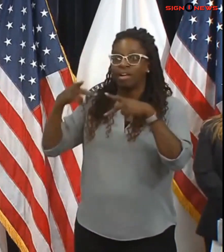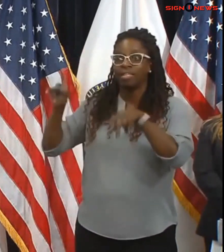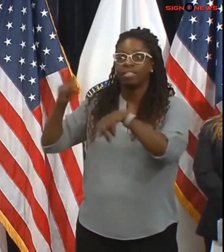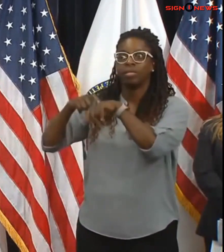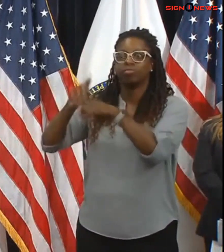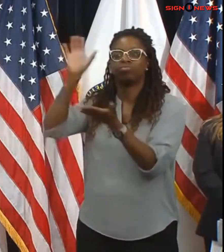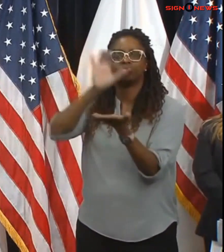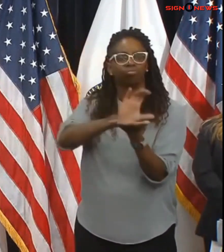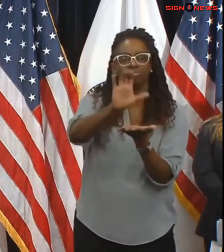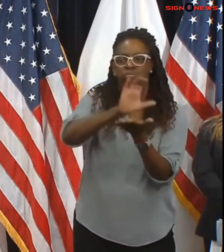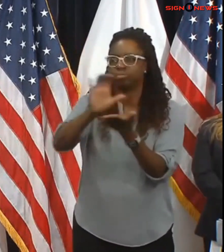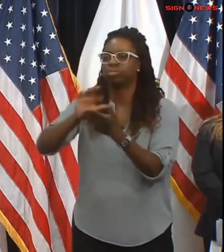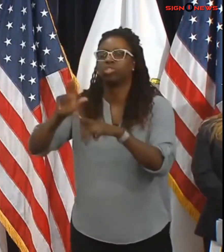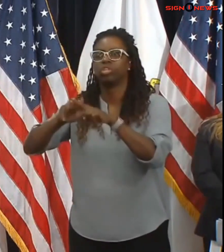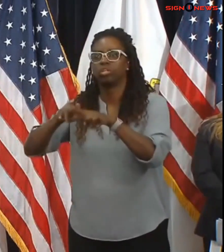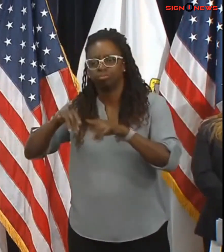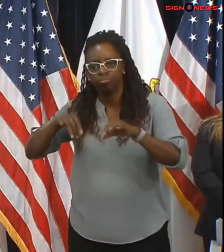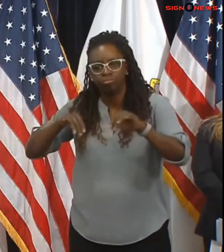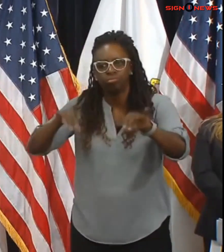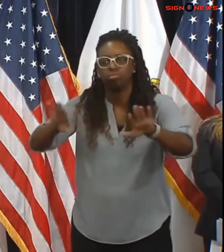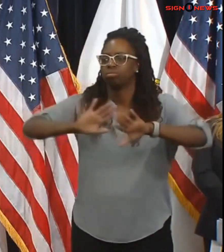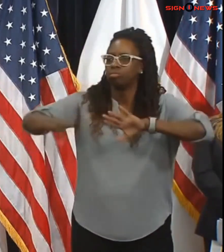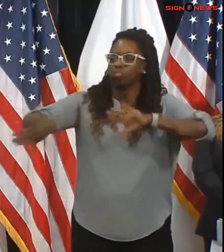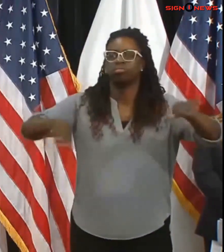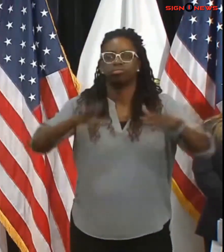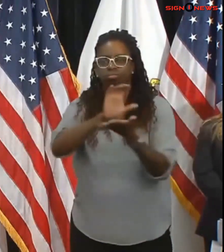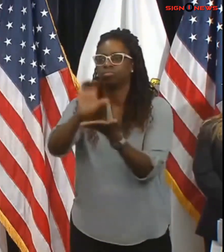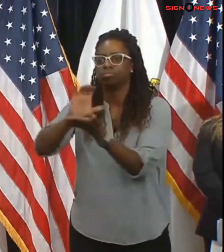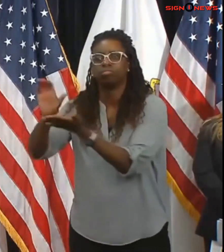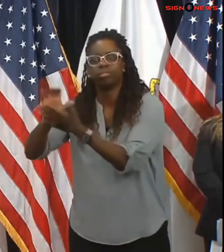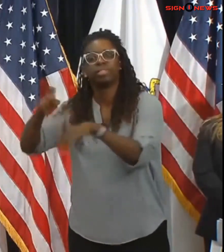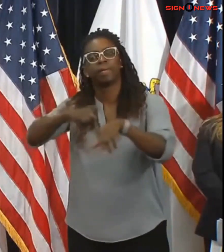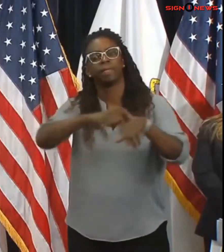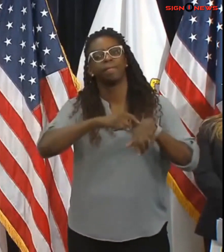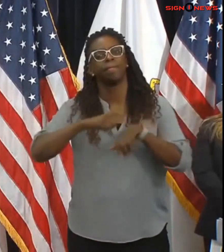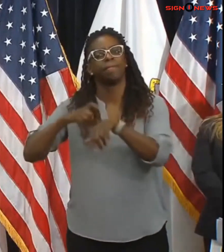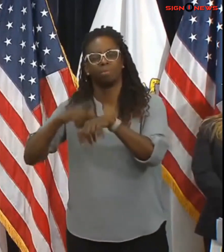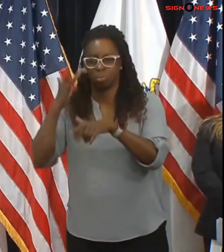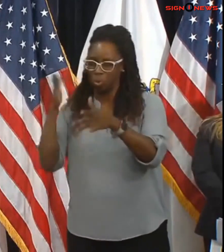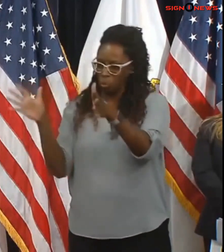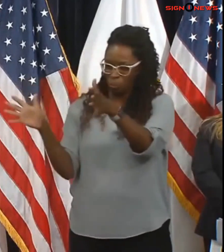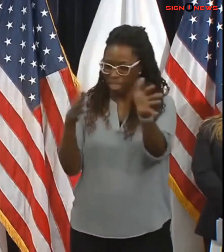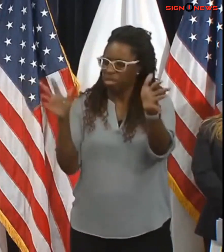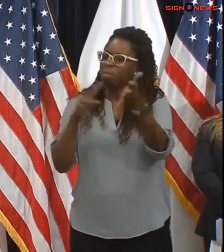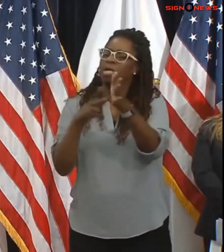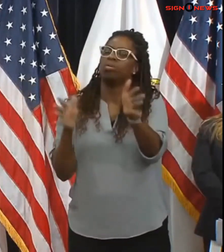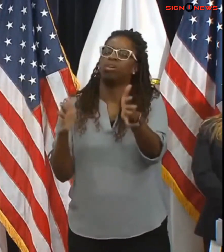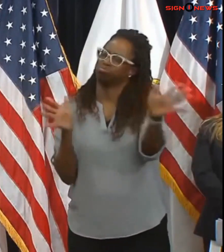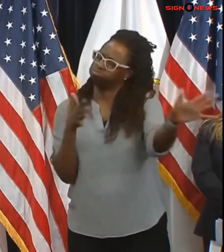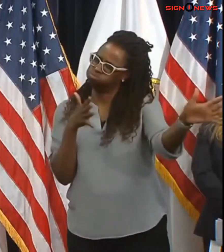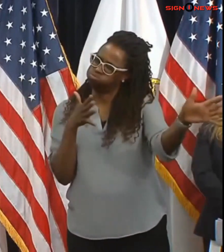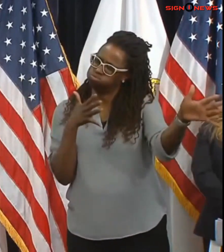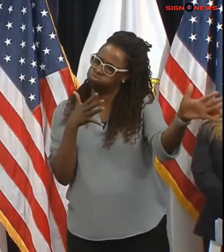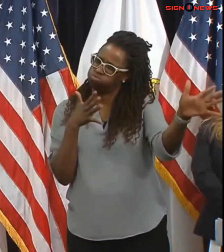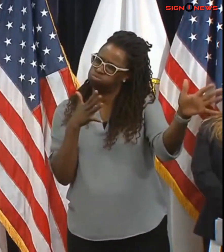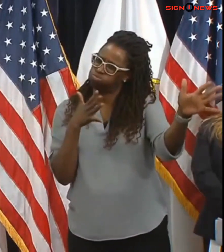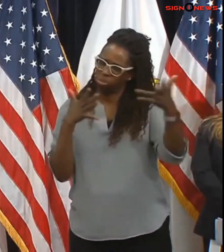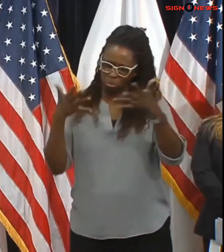hard to see anything at various points in time along the way. We don't want anybody to get hurt out there. We don't want people to get stuck.